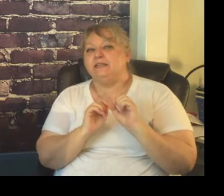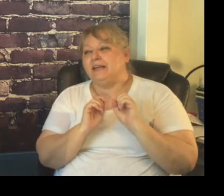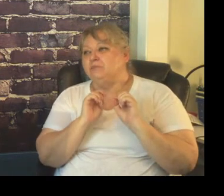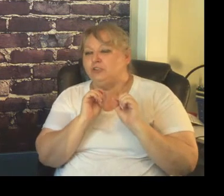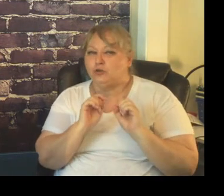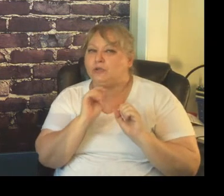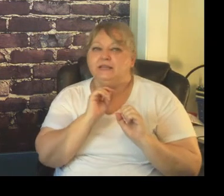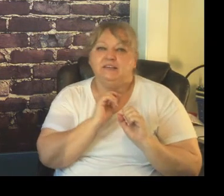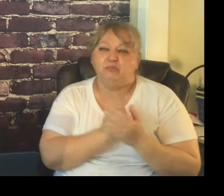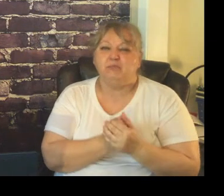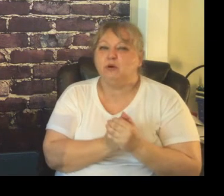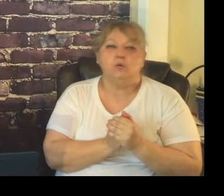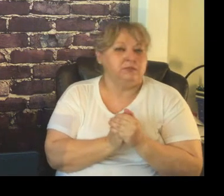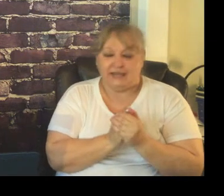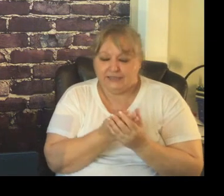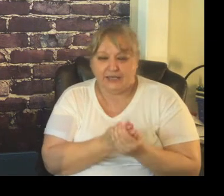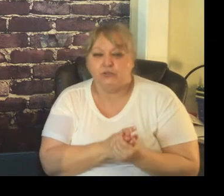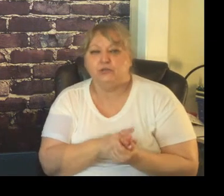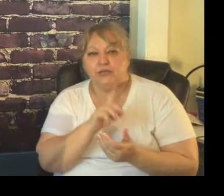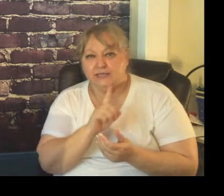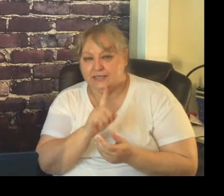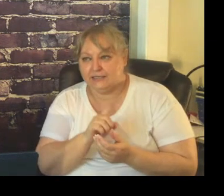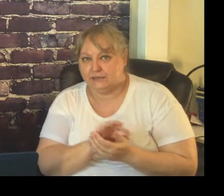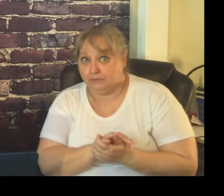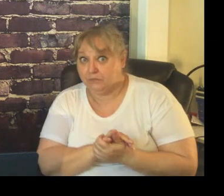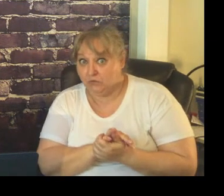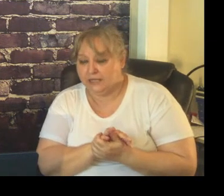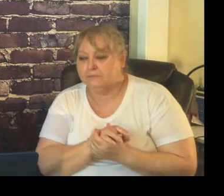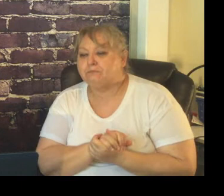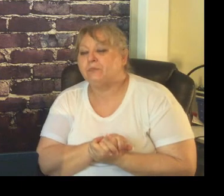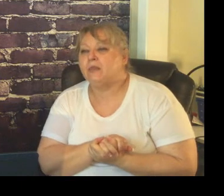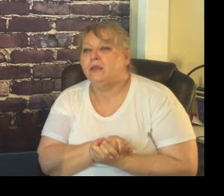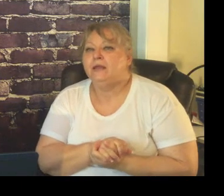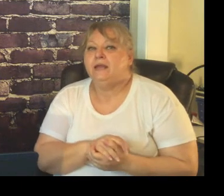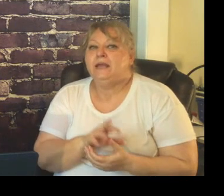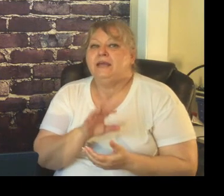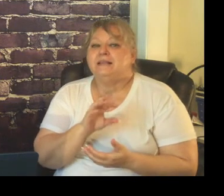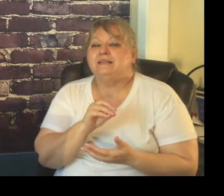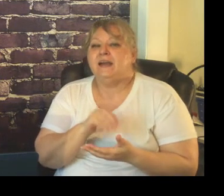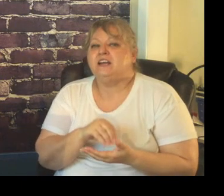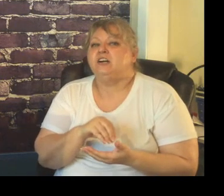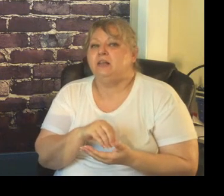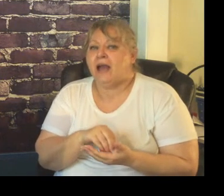that majority of people will not tell you is this ready the class